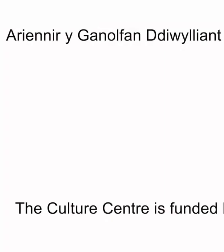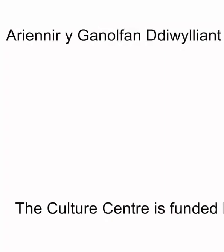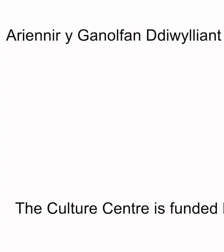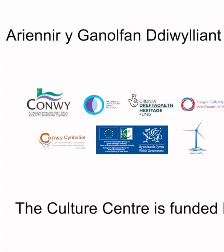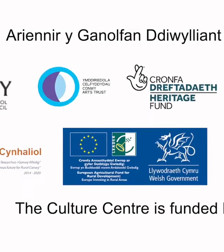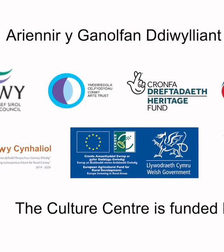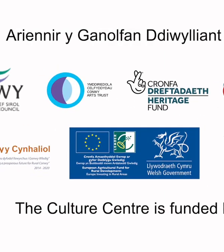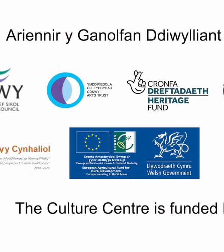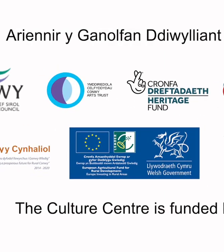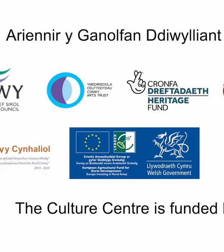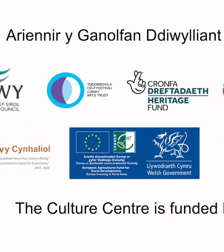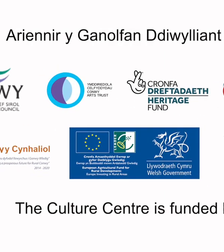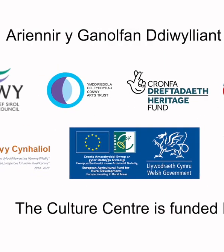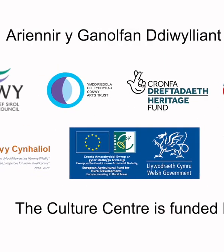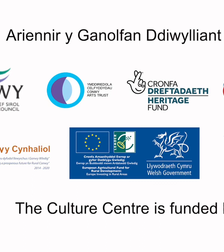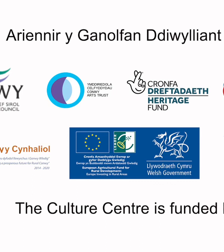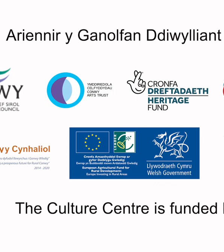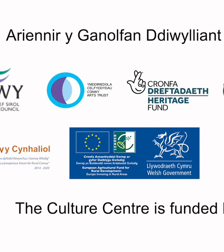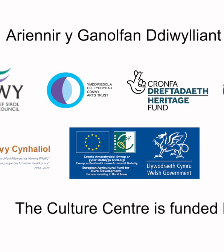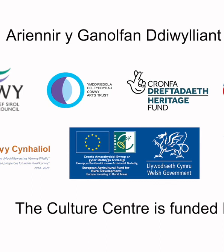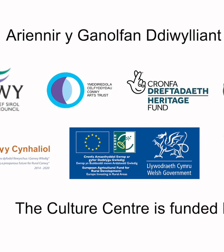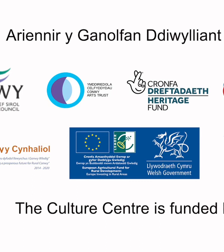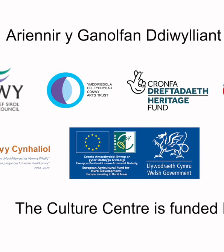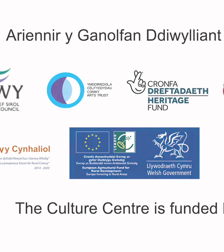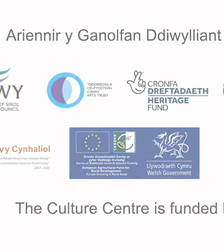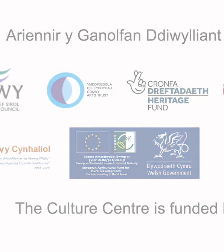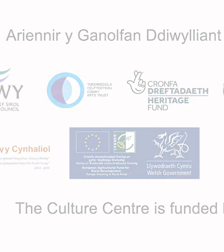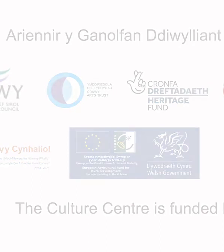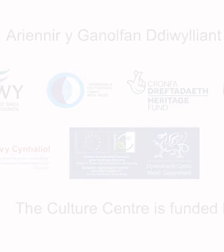In 1883, a young with six birch rod by a constable in the presence of a birch rod constable of a birch In 1883, a boy of a birch birch by in the presence of